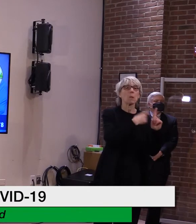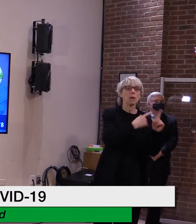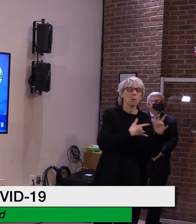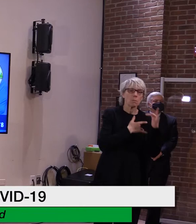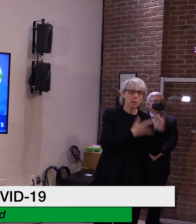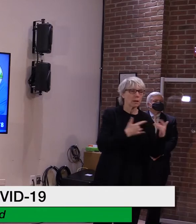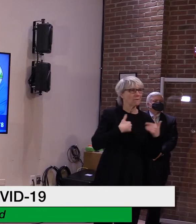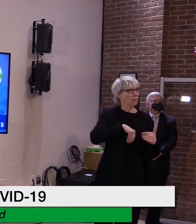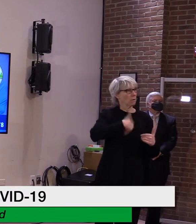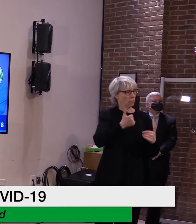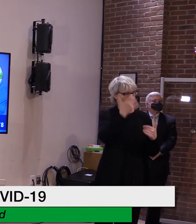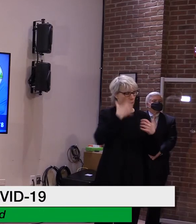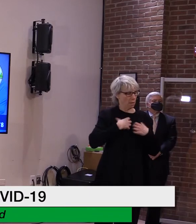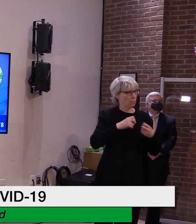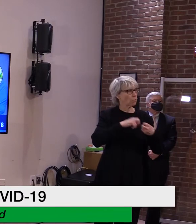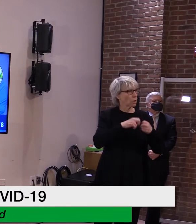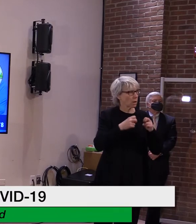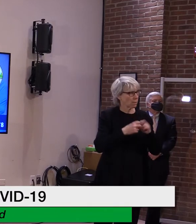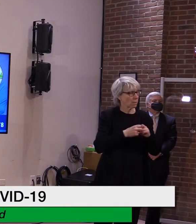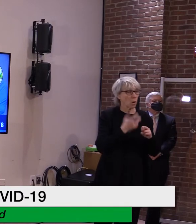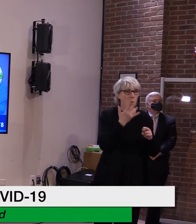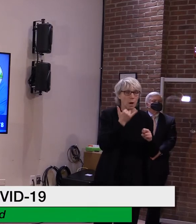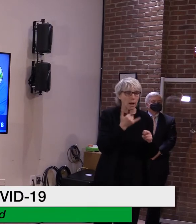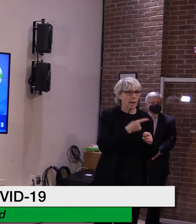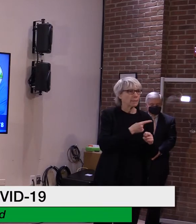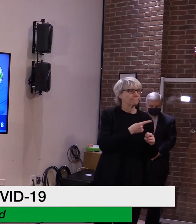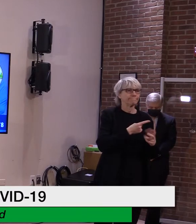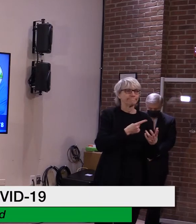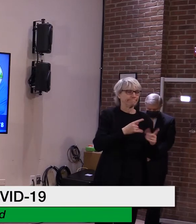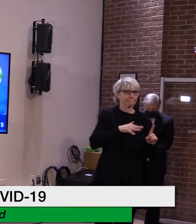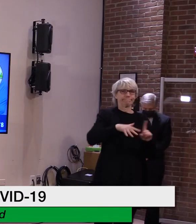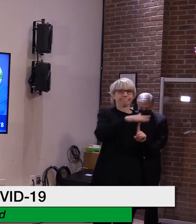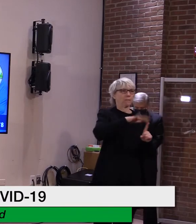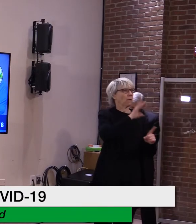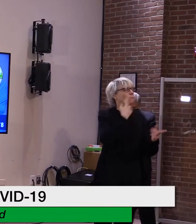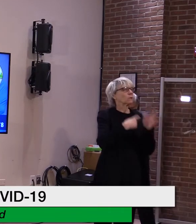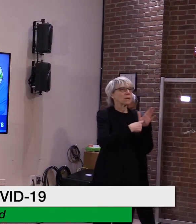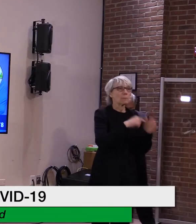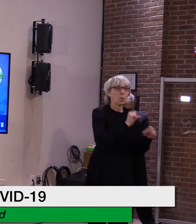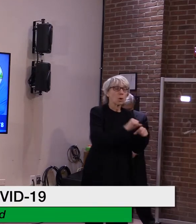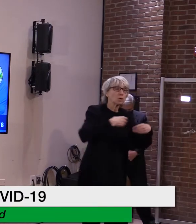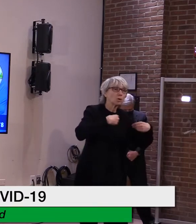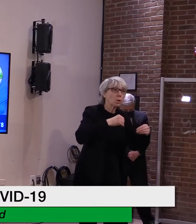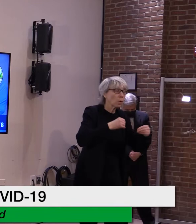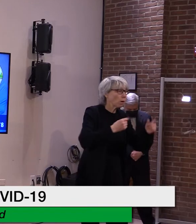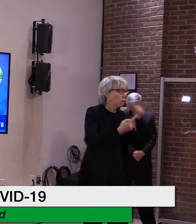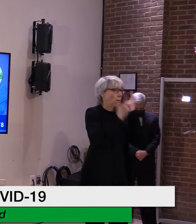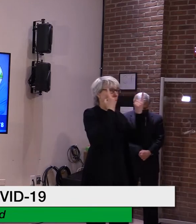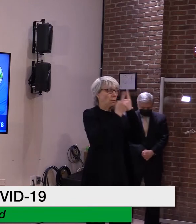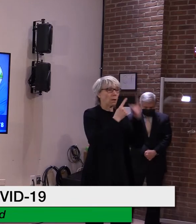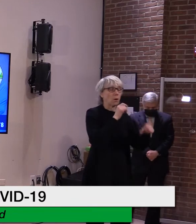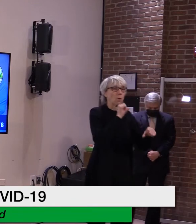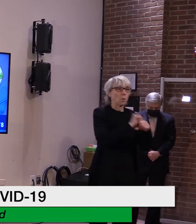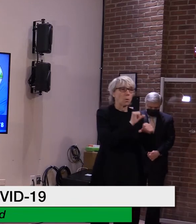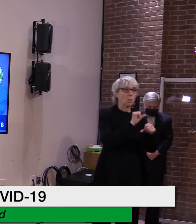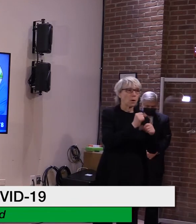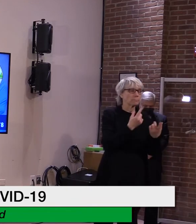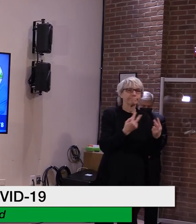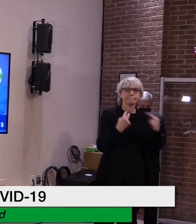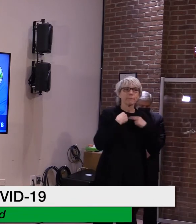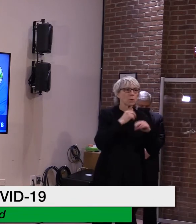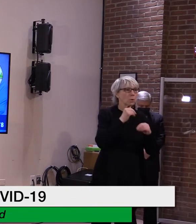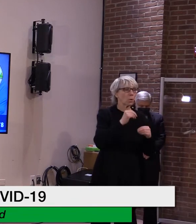often related to issues of higher exposure to COVID due to types of employment or public transportation issues.